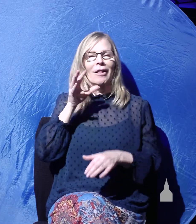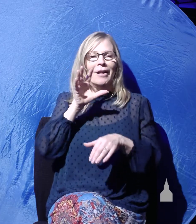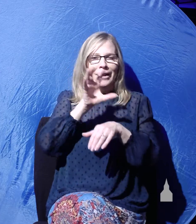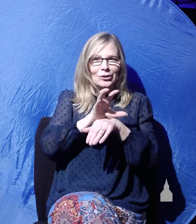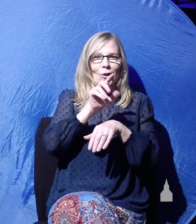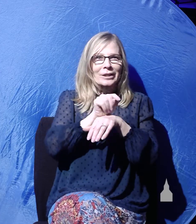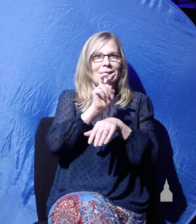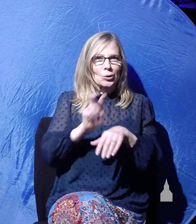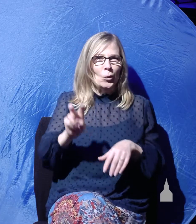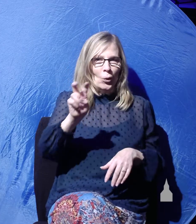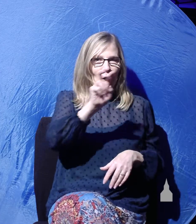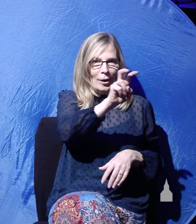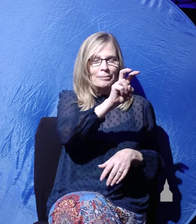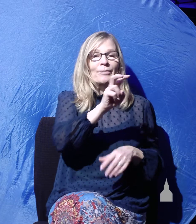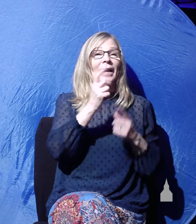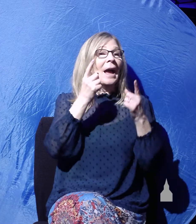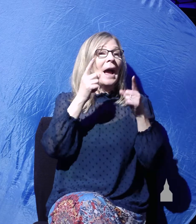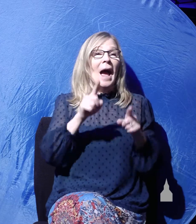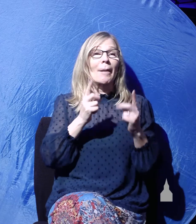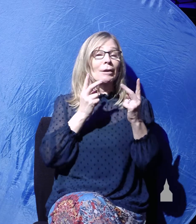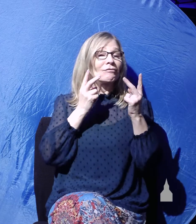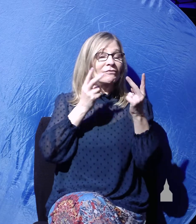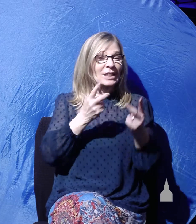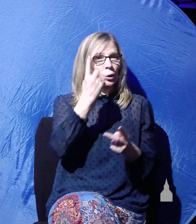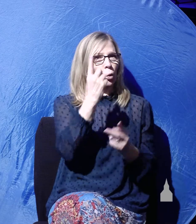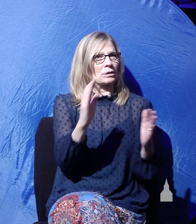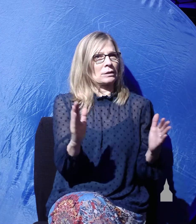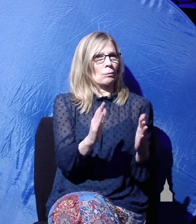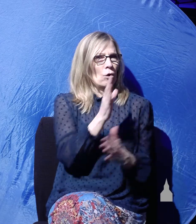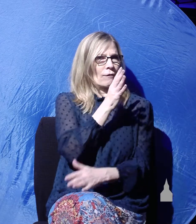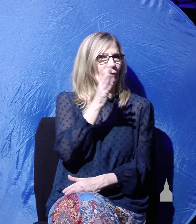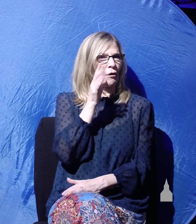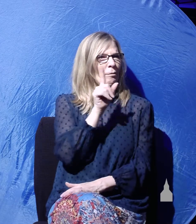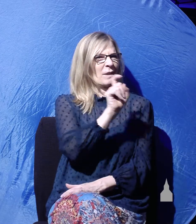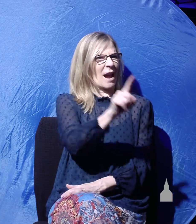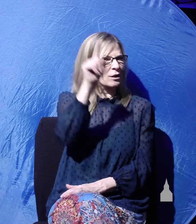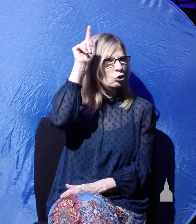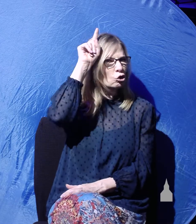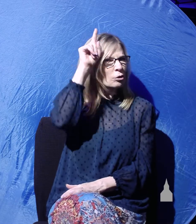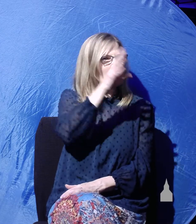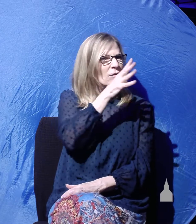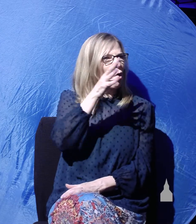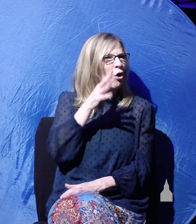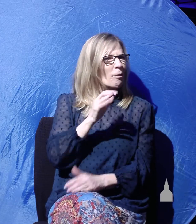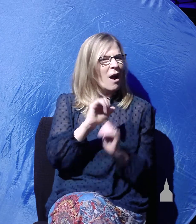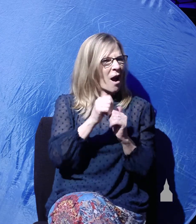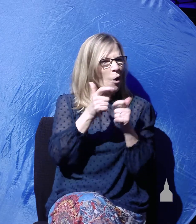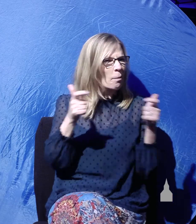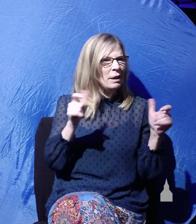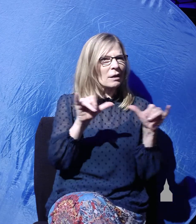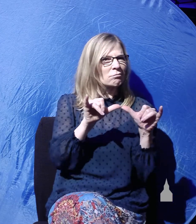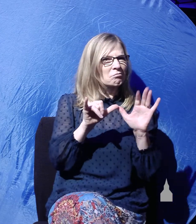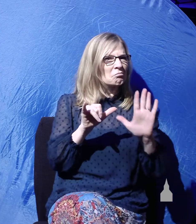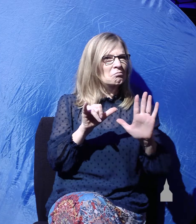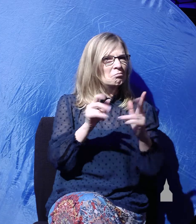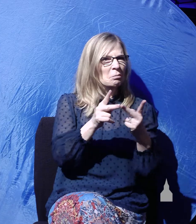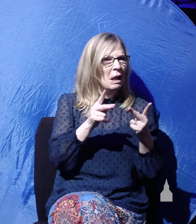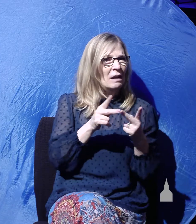said, stopping by a small farm, the Texan asked the German farmer how big his place was. Oh, the farmer said, it's not